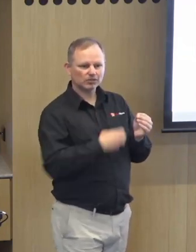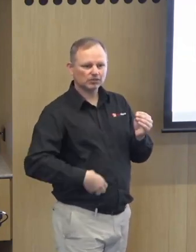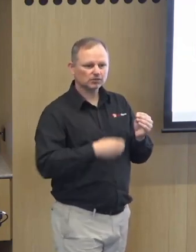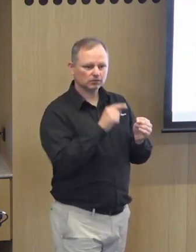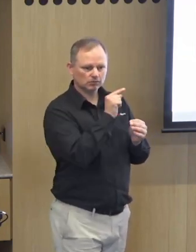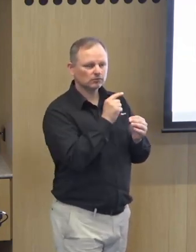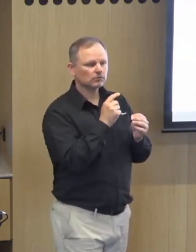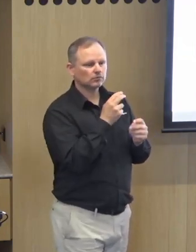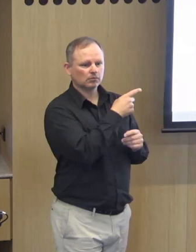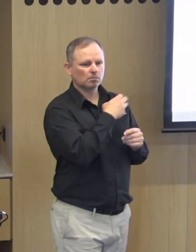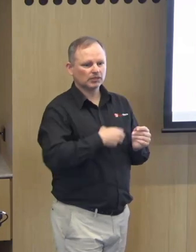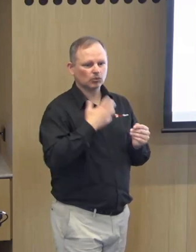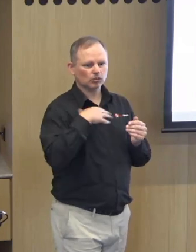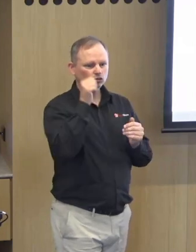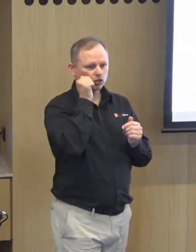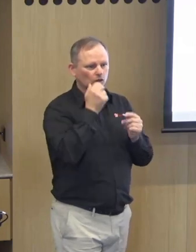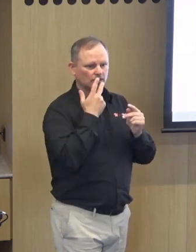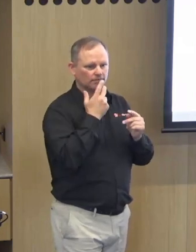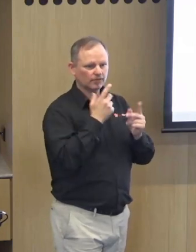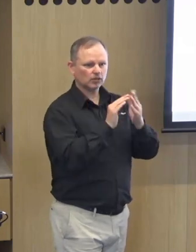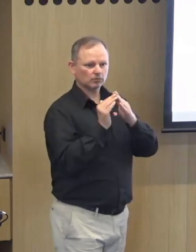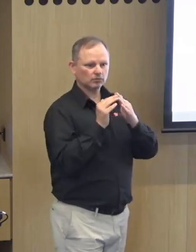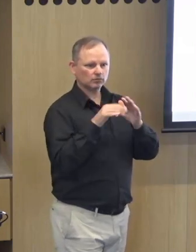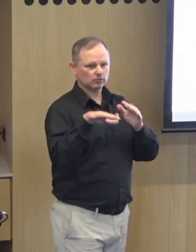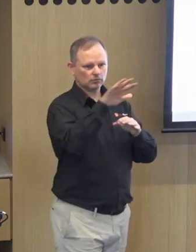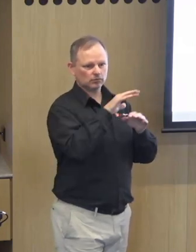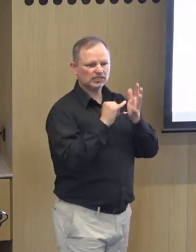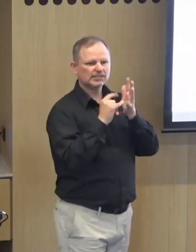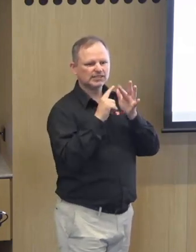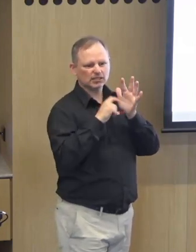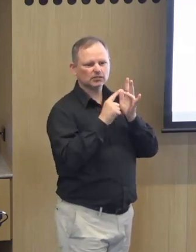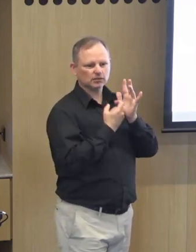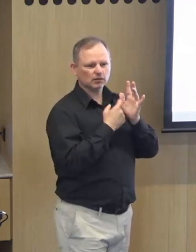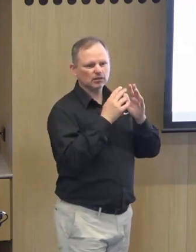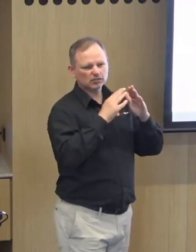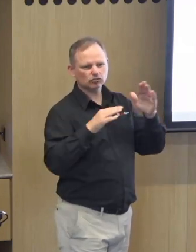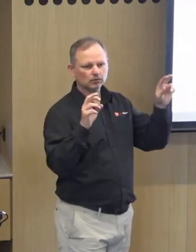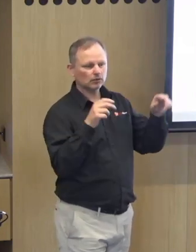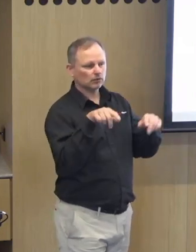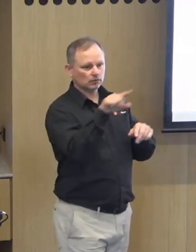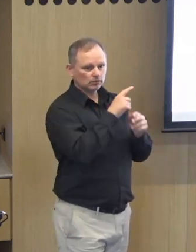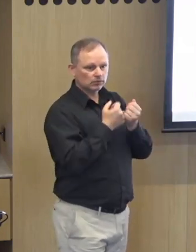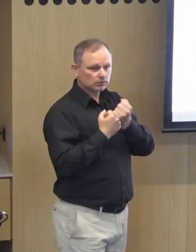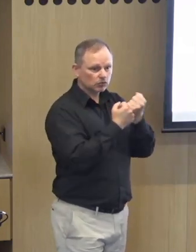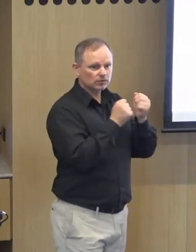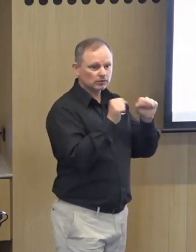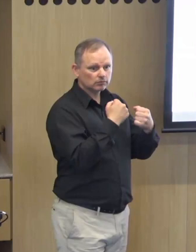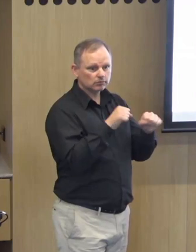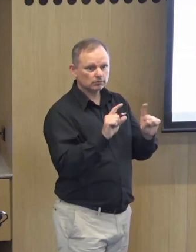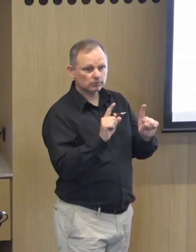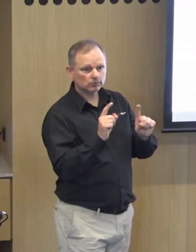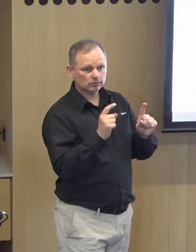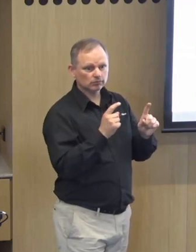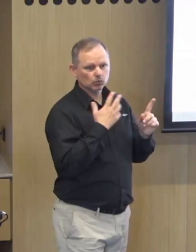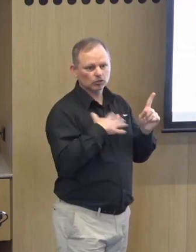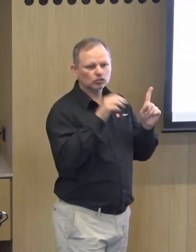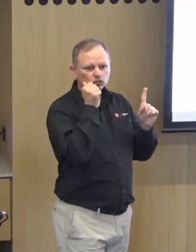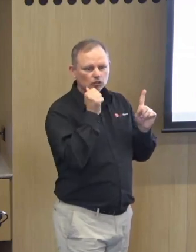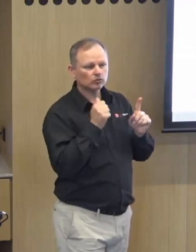groups including uh minister and the minister for of and in the community sector as well so that they're able to provide